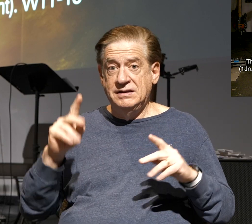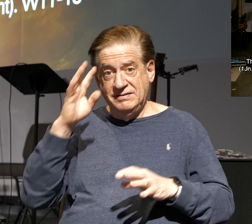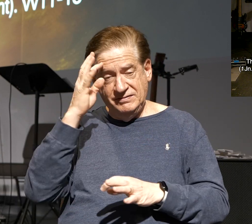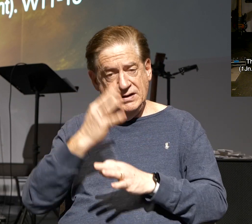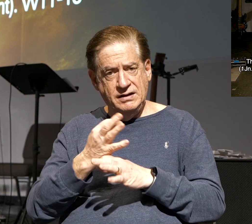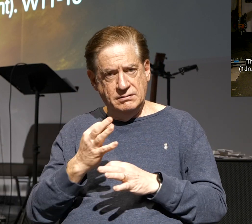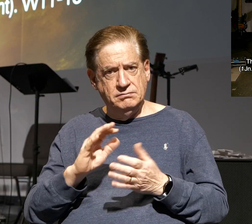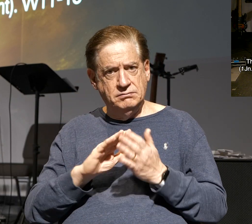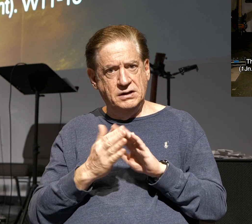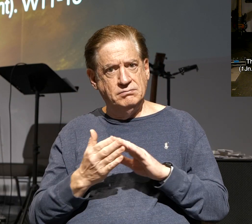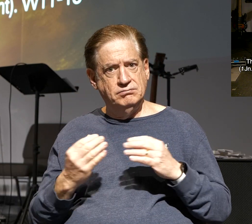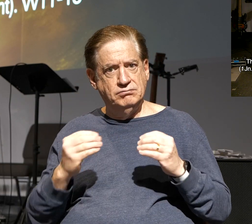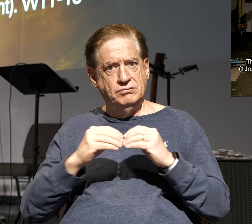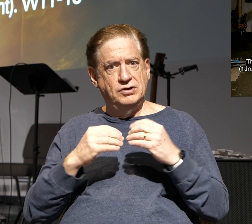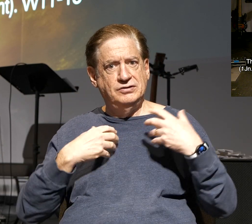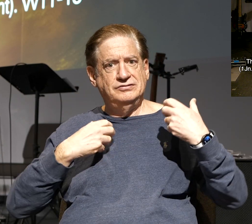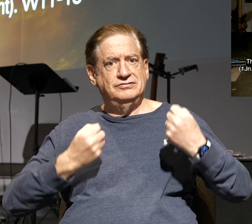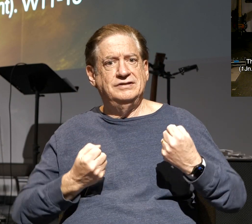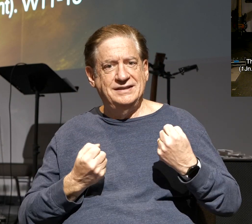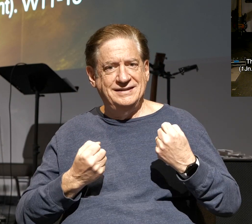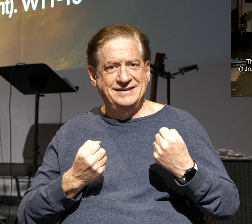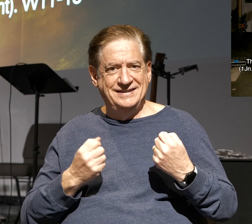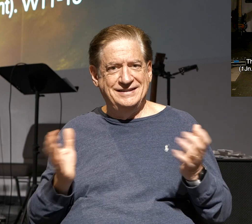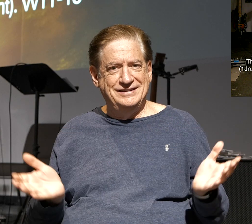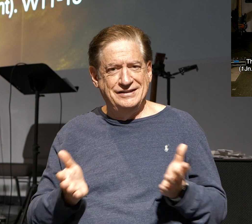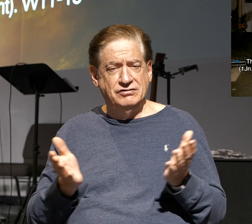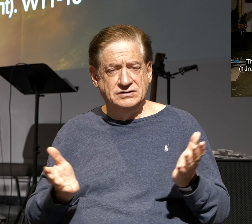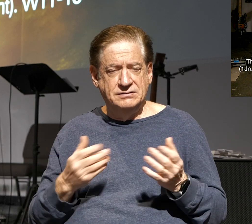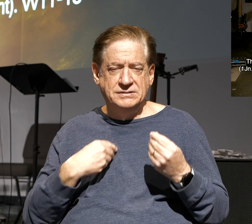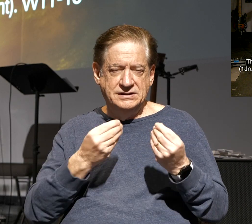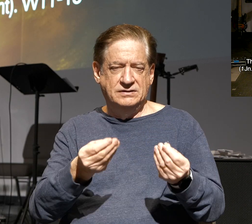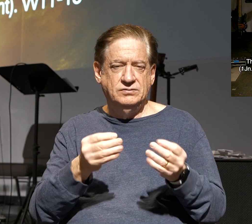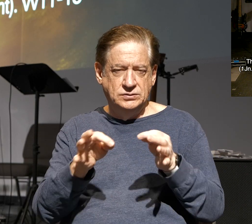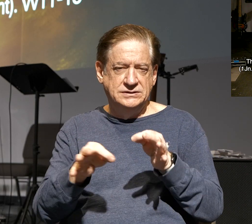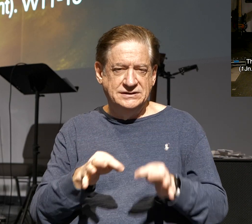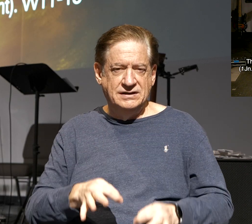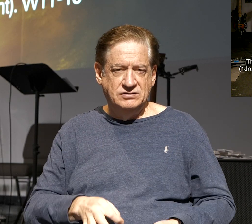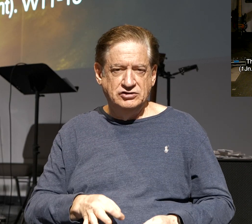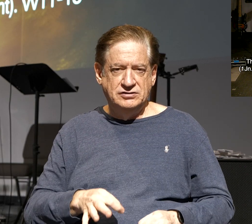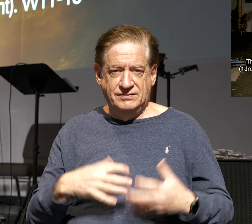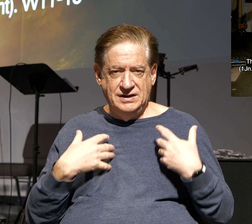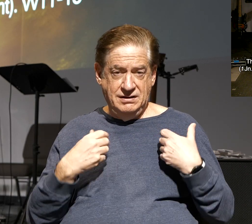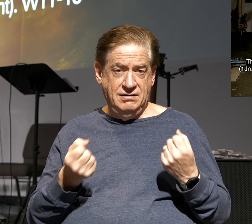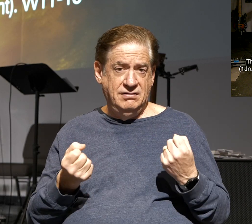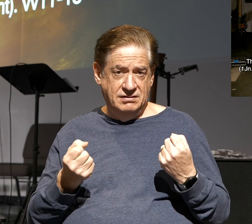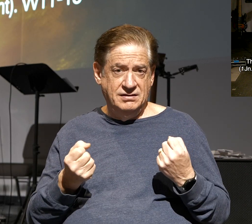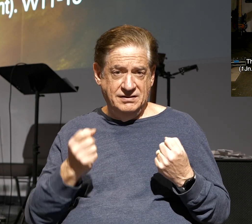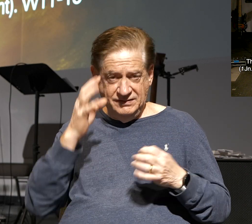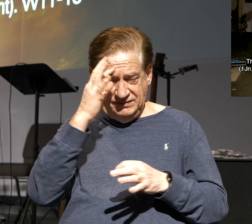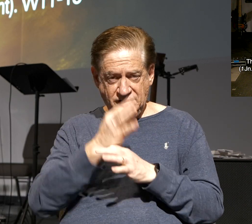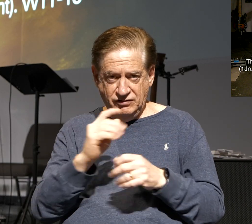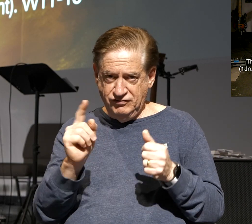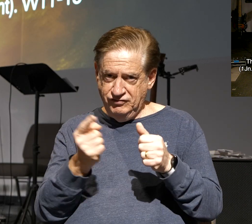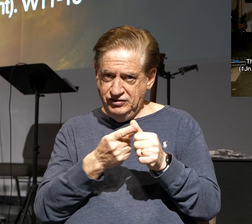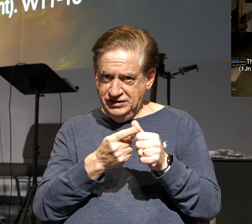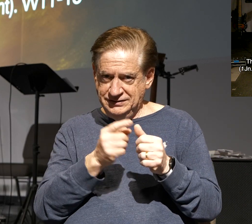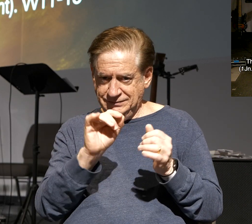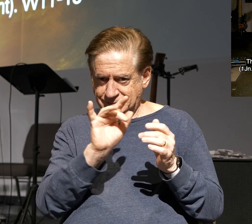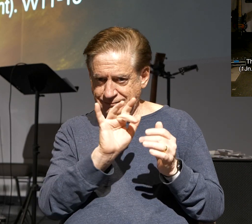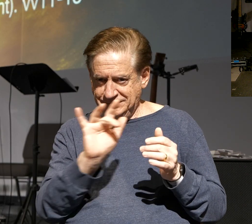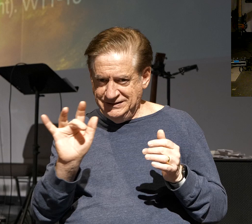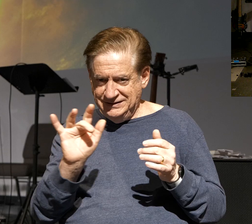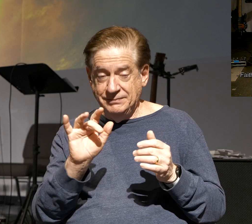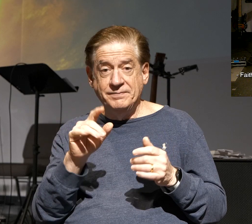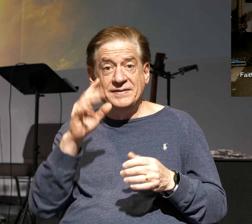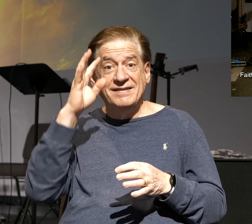encouraged. Now, let me give you some, really a definition of a healthy faith here, it's your first fill in the blank. Faith is not